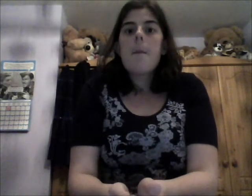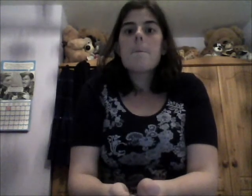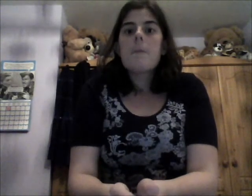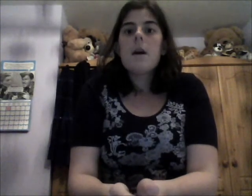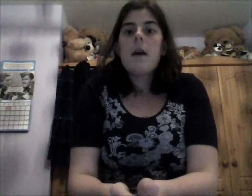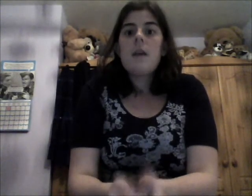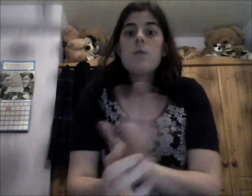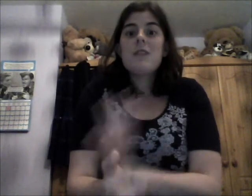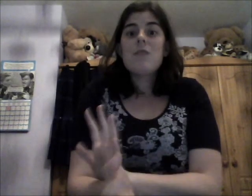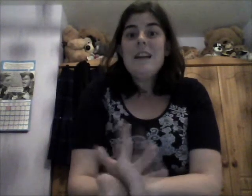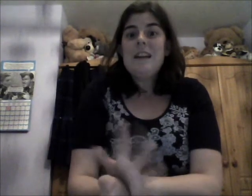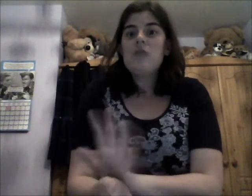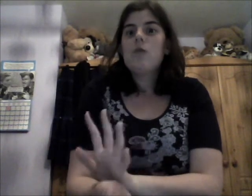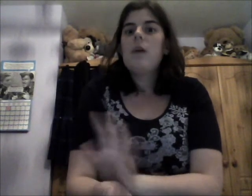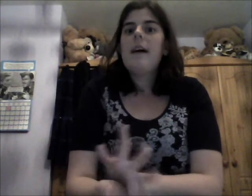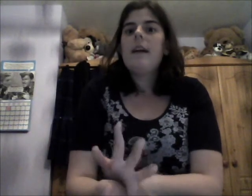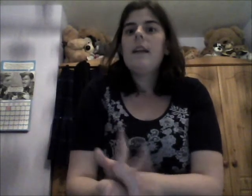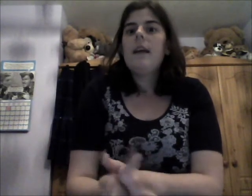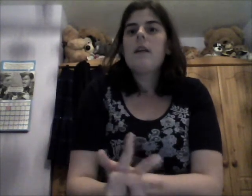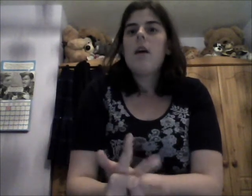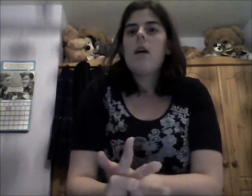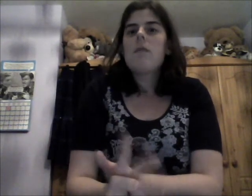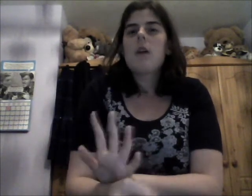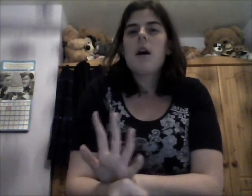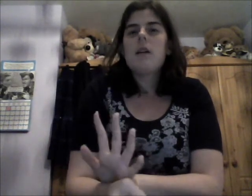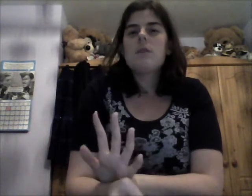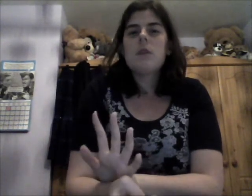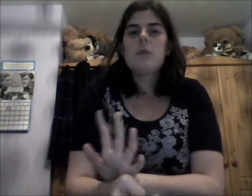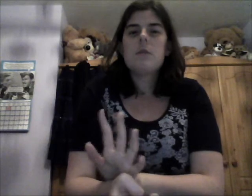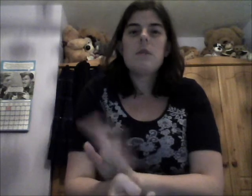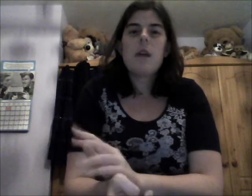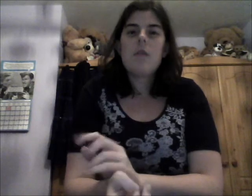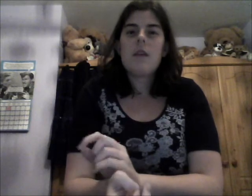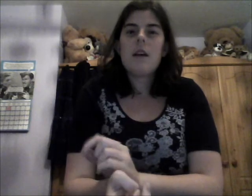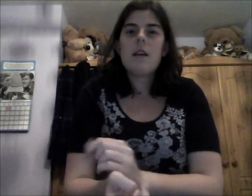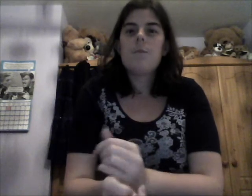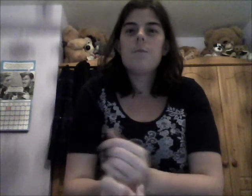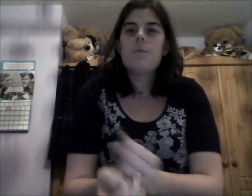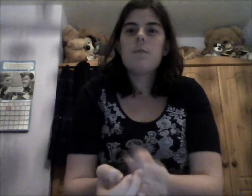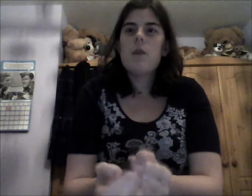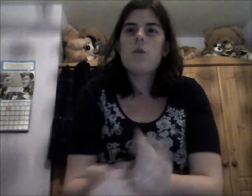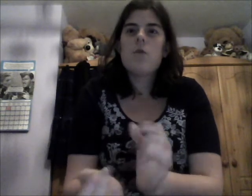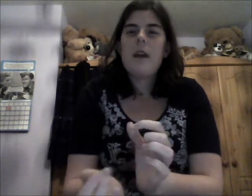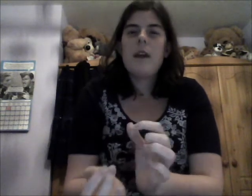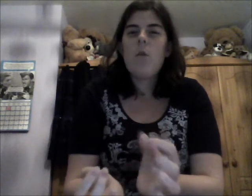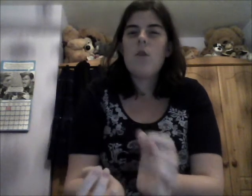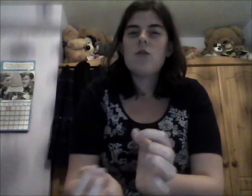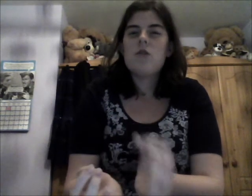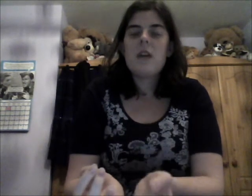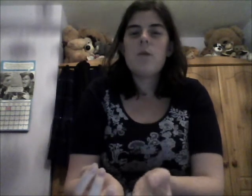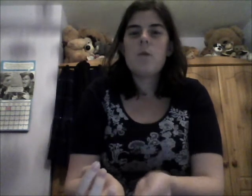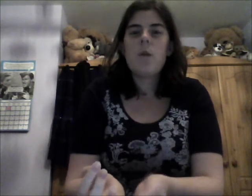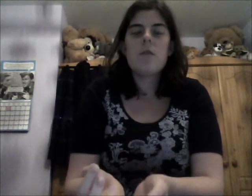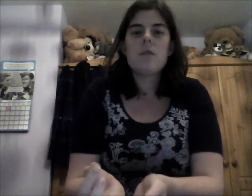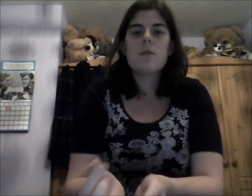If you want to say really short hair, like for guys sometimes if they have like a grade one shave or whatever it's called,